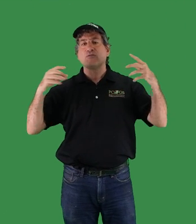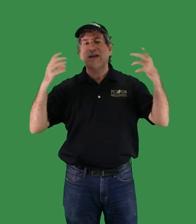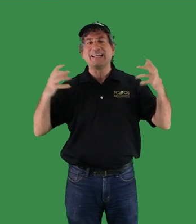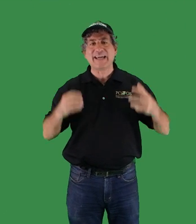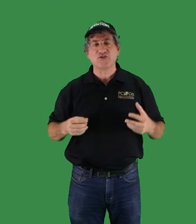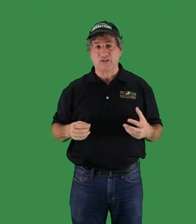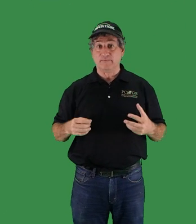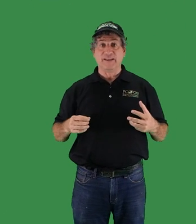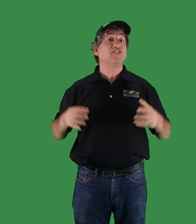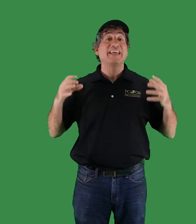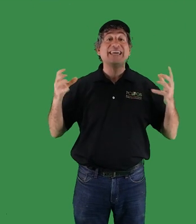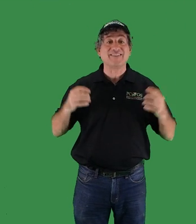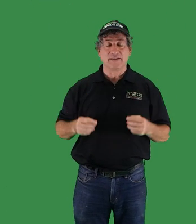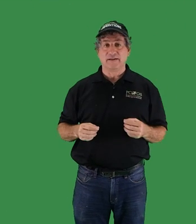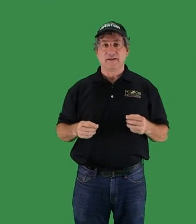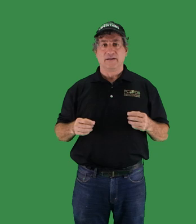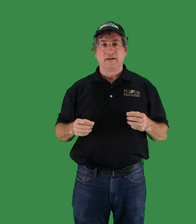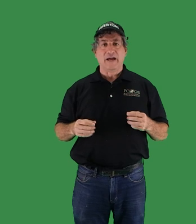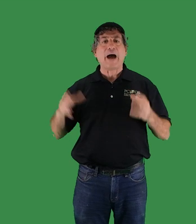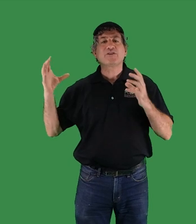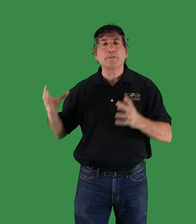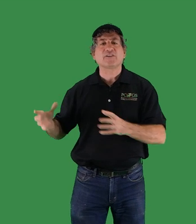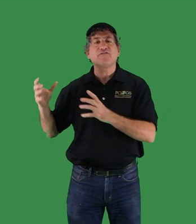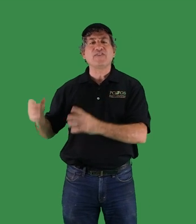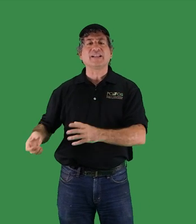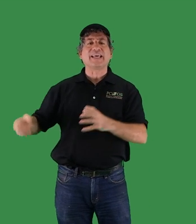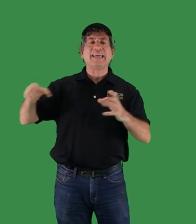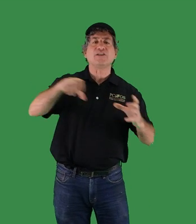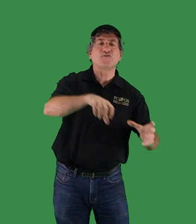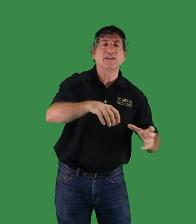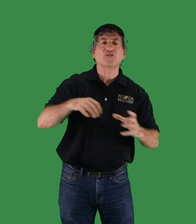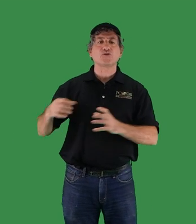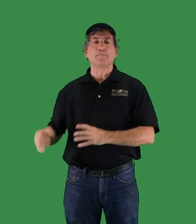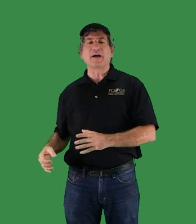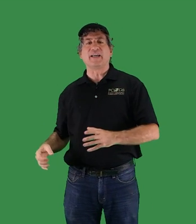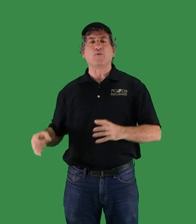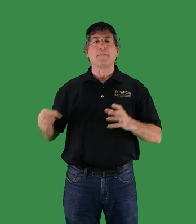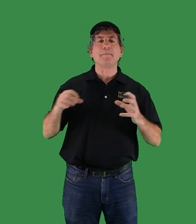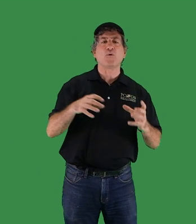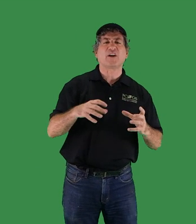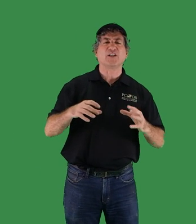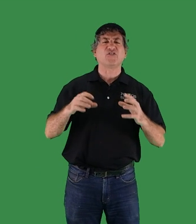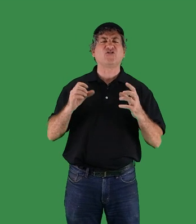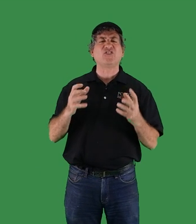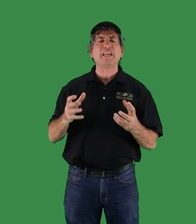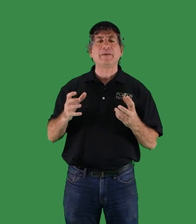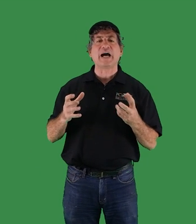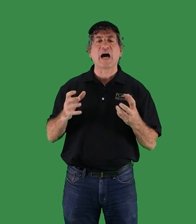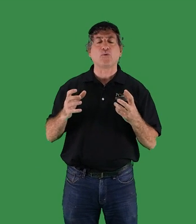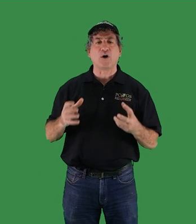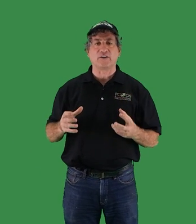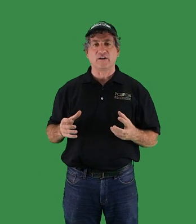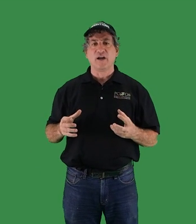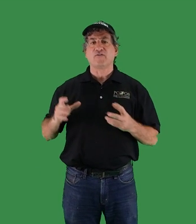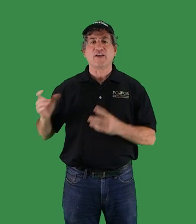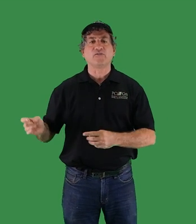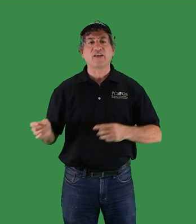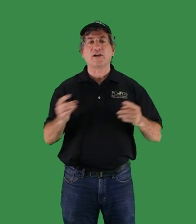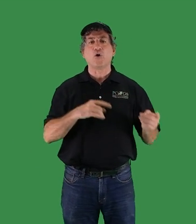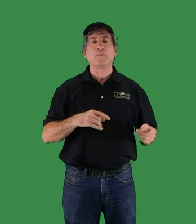radiation, into heat. I was able to fill each villager's bucket with a miracle of steaming hot water for them to take home